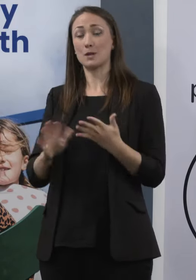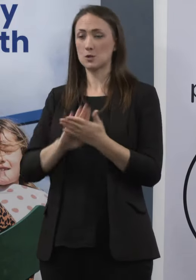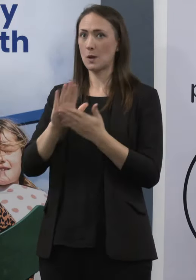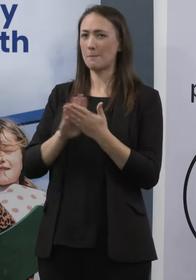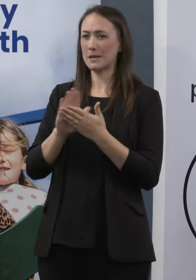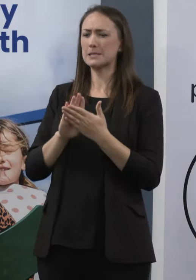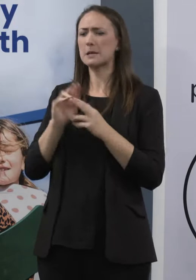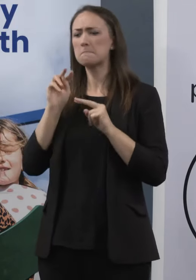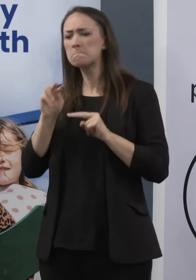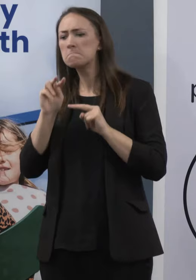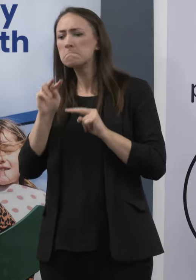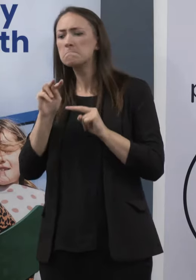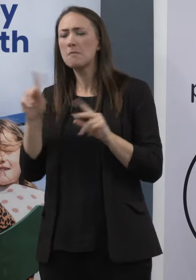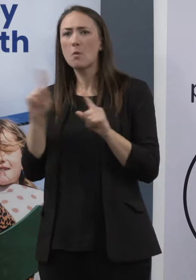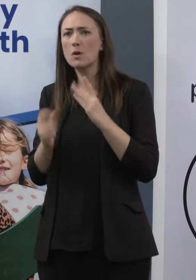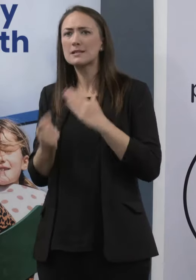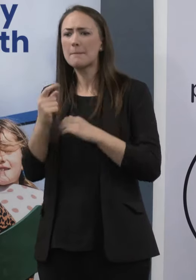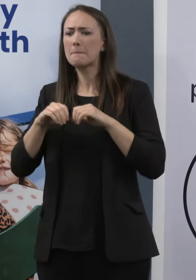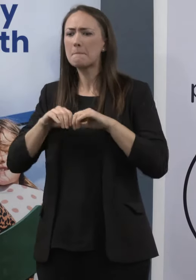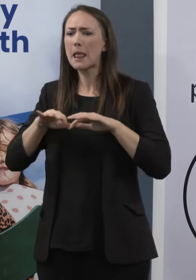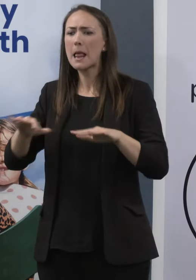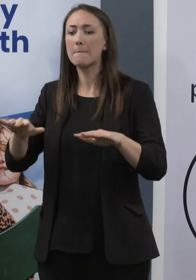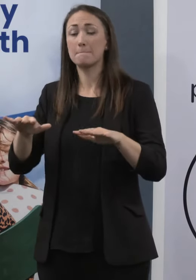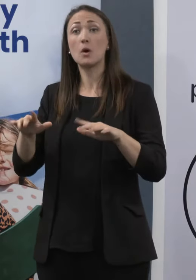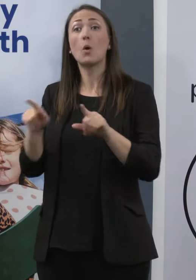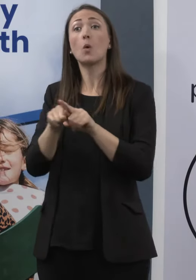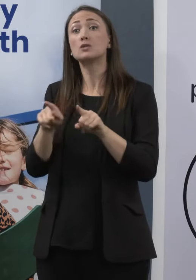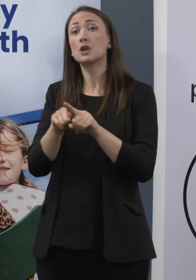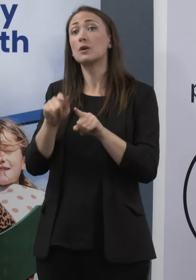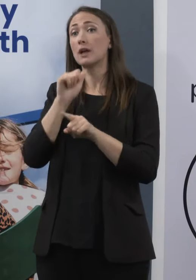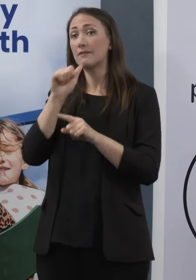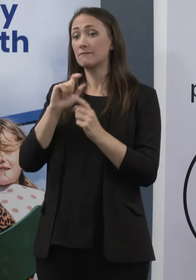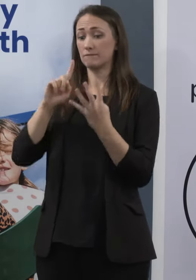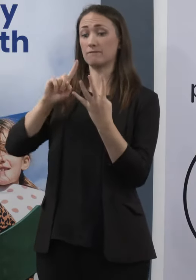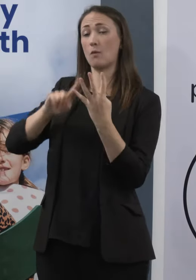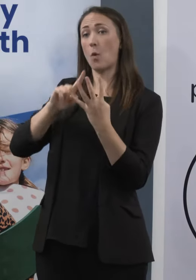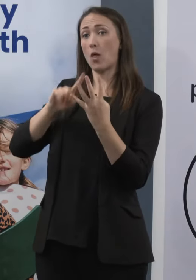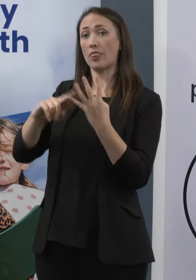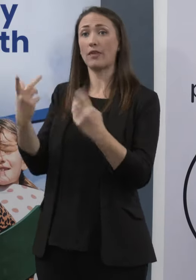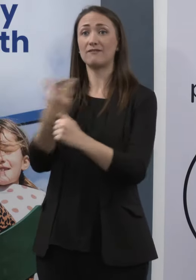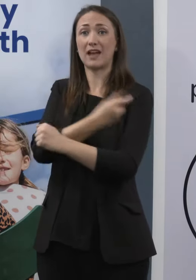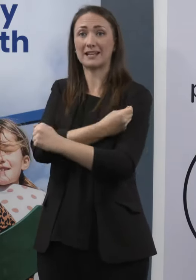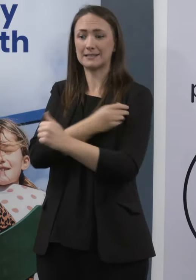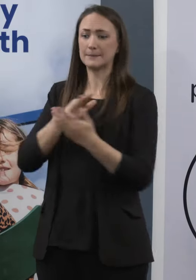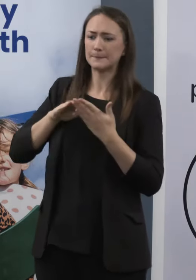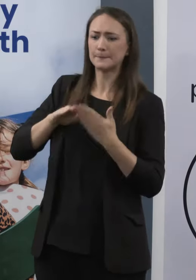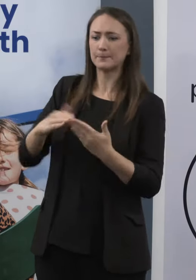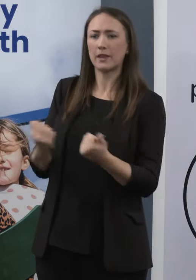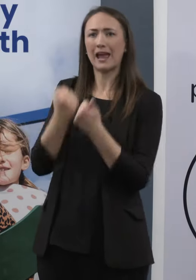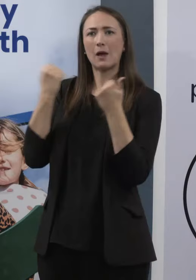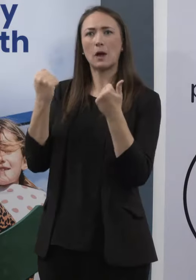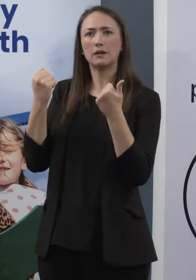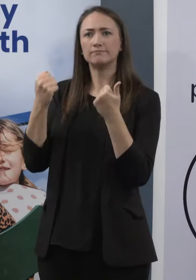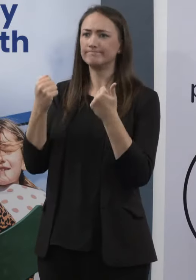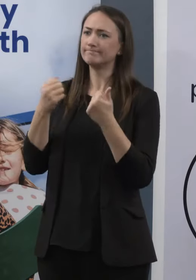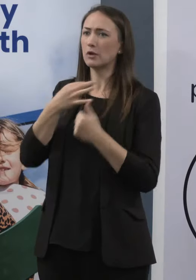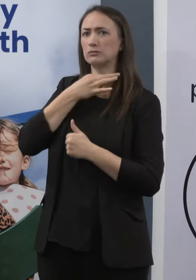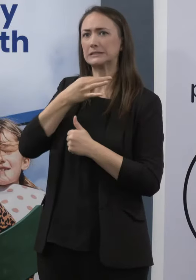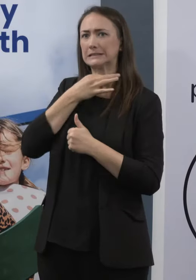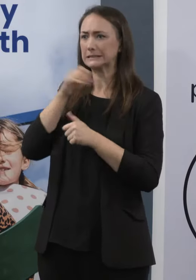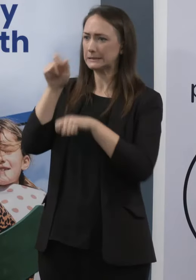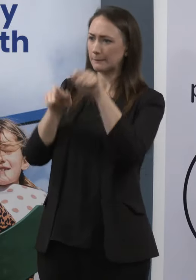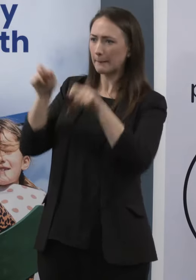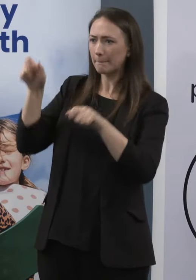fourth dose of the vaccine, and the protection that affords our vulnerable populations. And that is, they're very interested to see